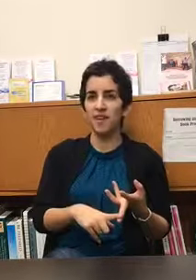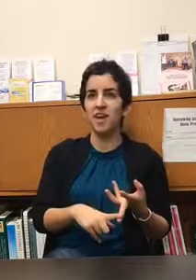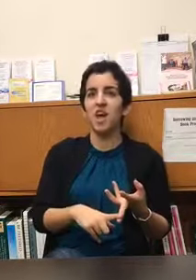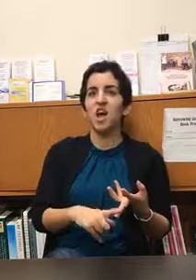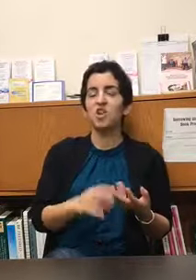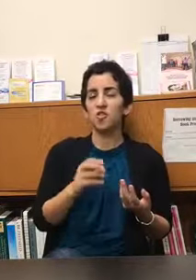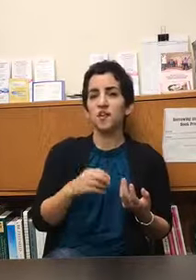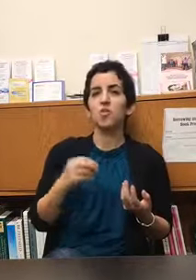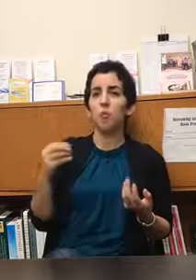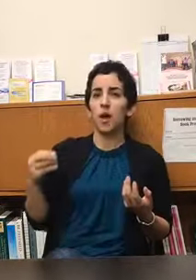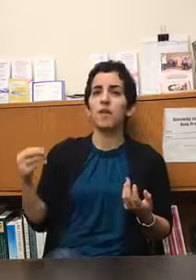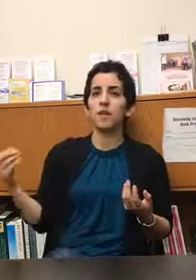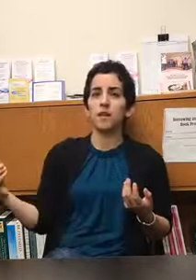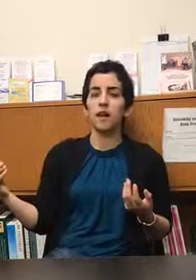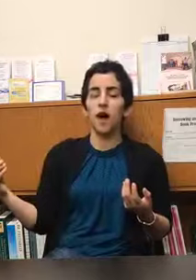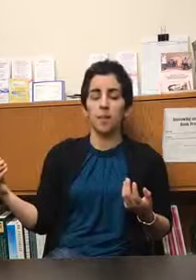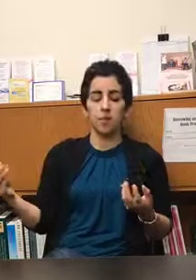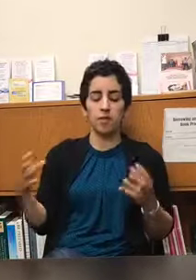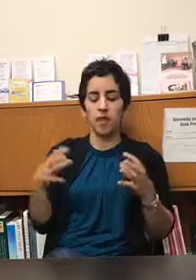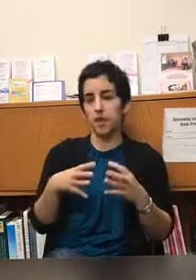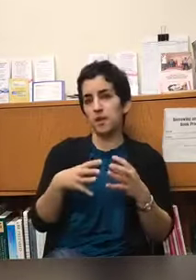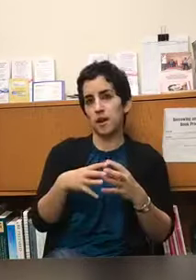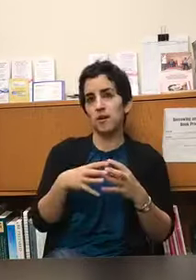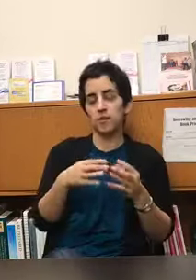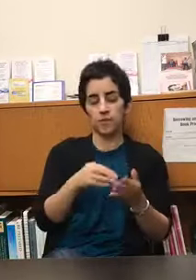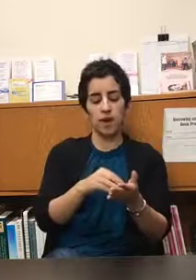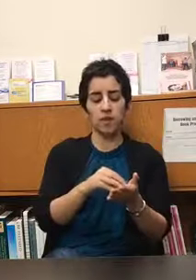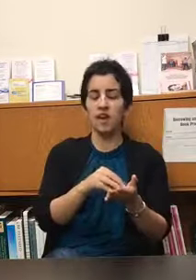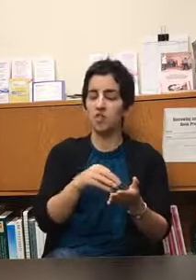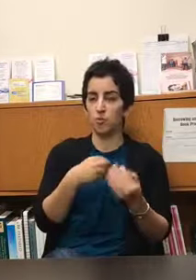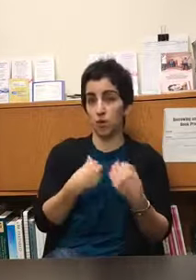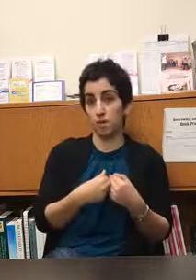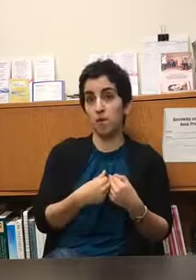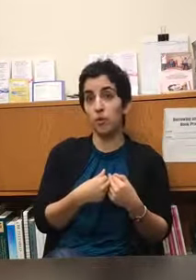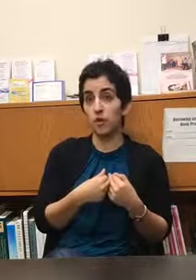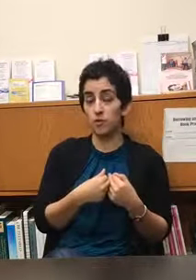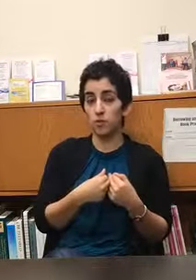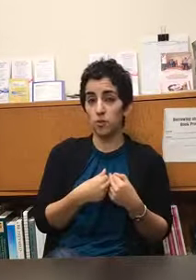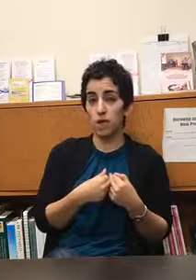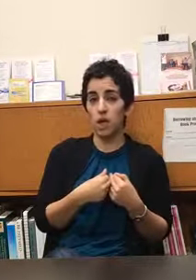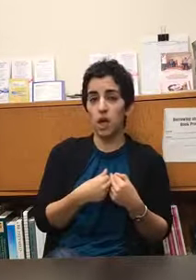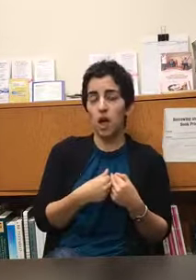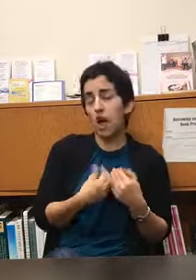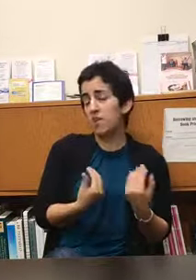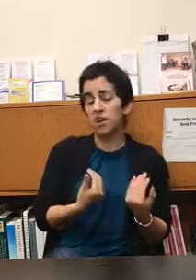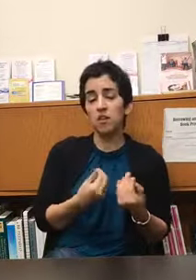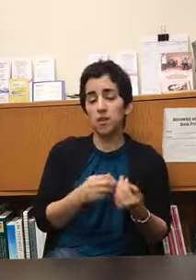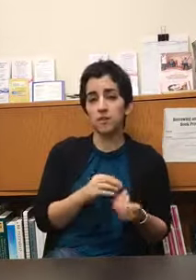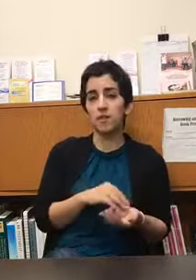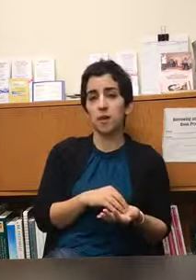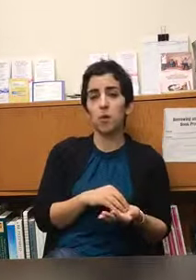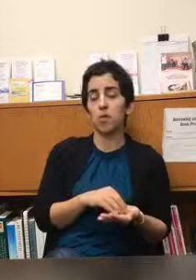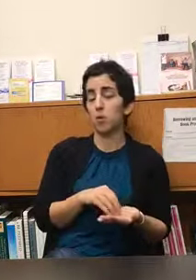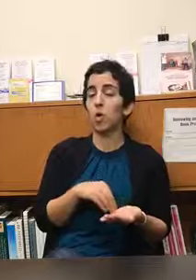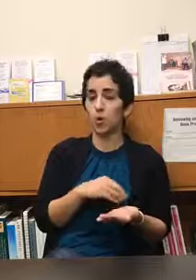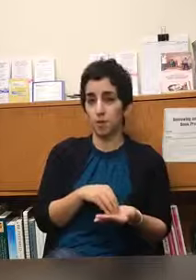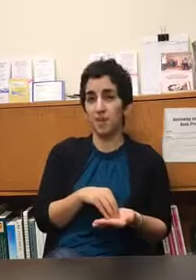and so that's a way that they can kind of have a connection with my voice during the week i've had clients that they want to record me